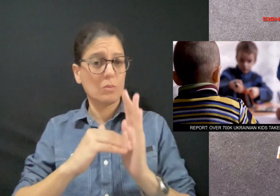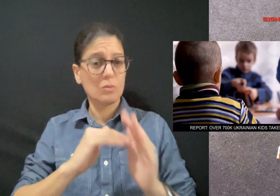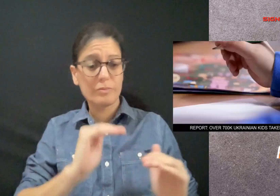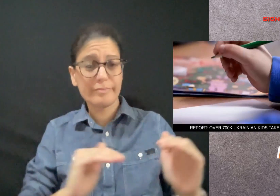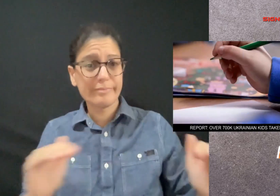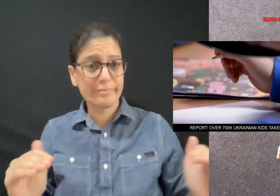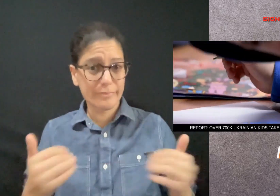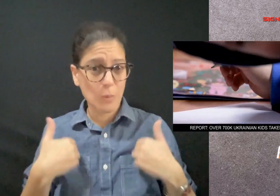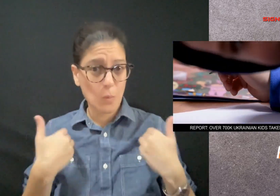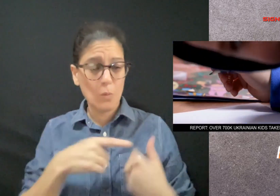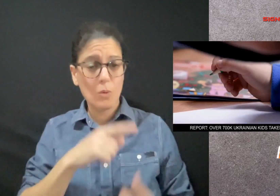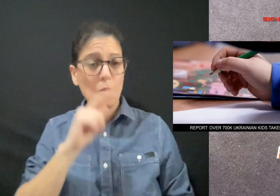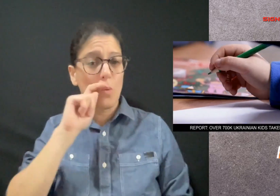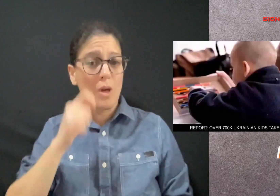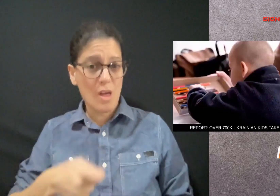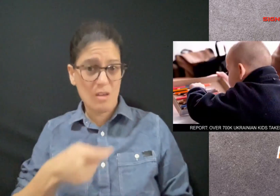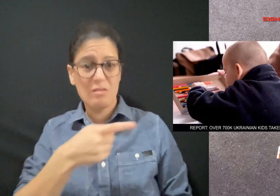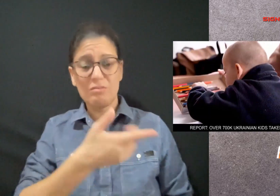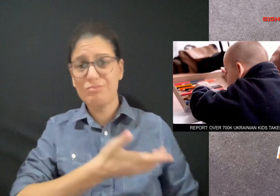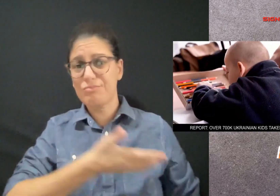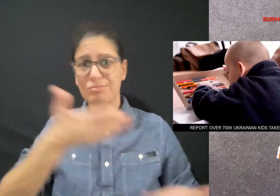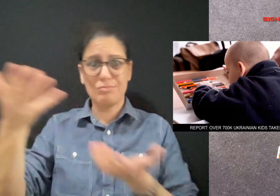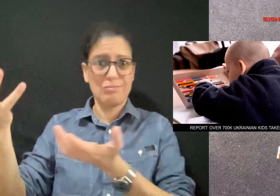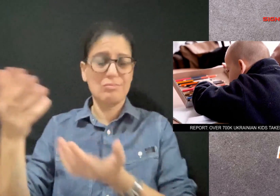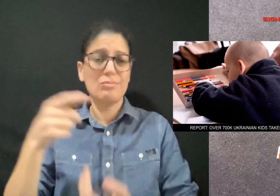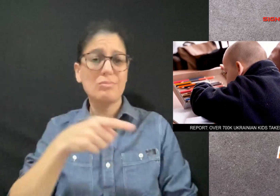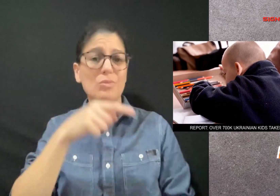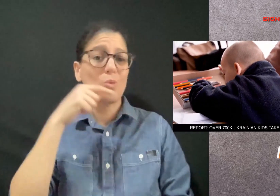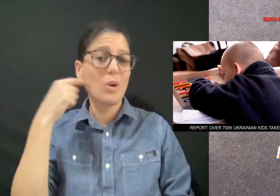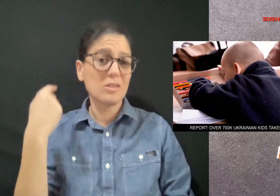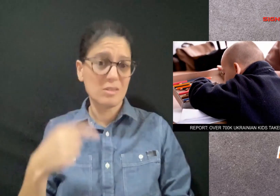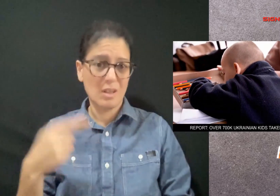children have been brought to Russia since the start of the war.